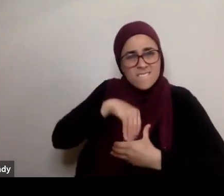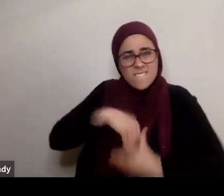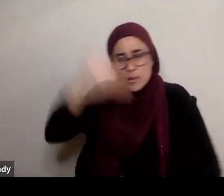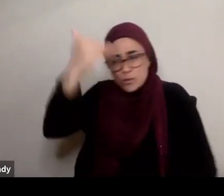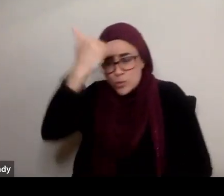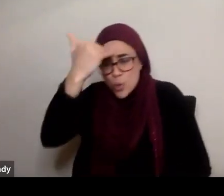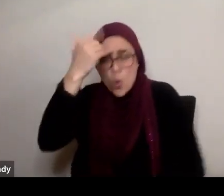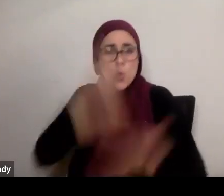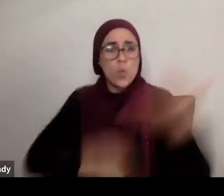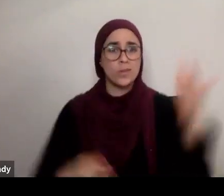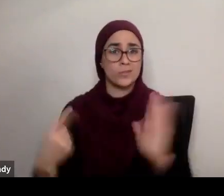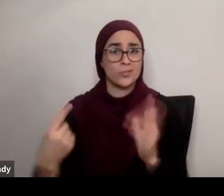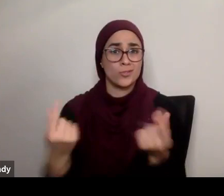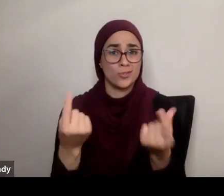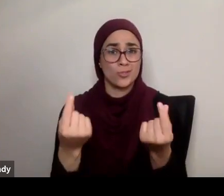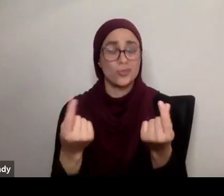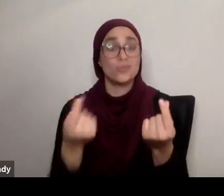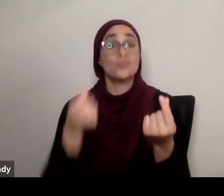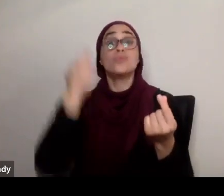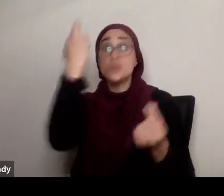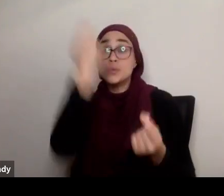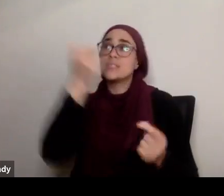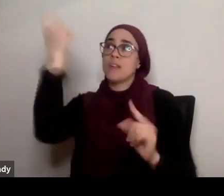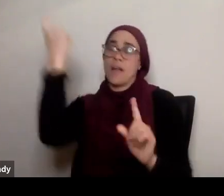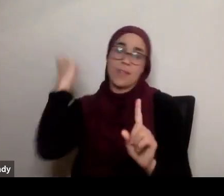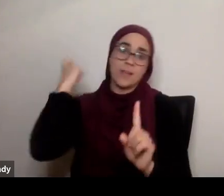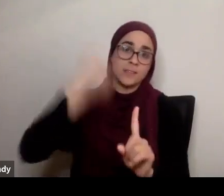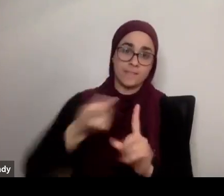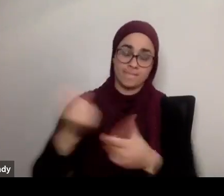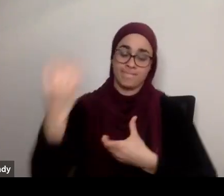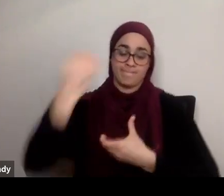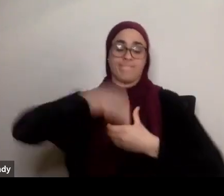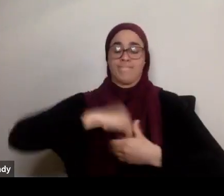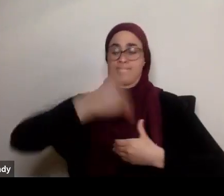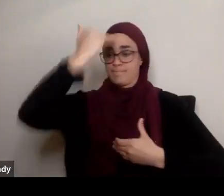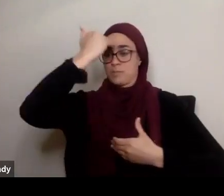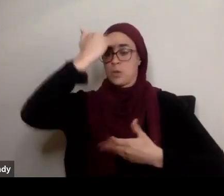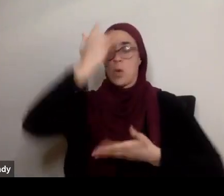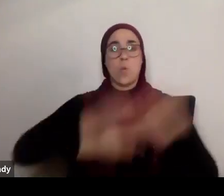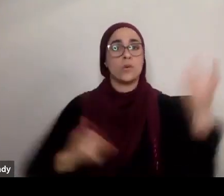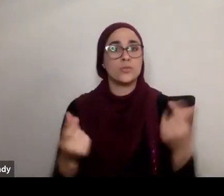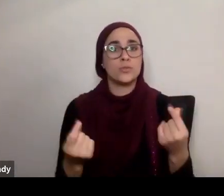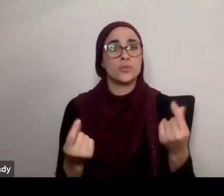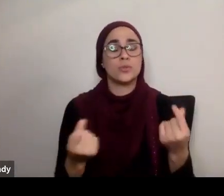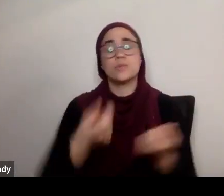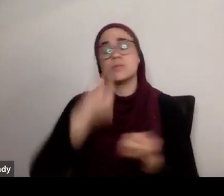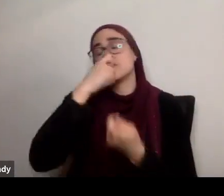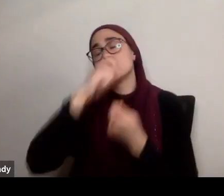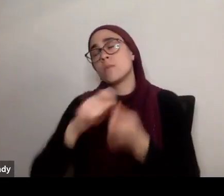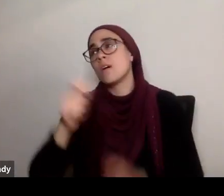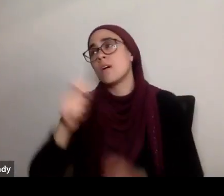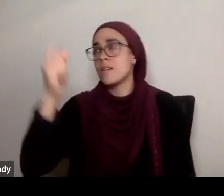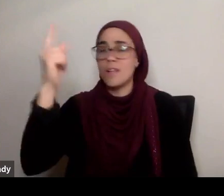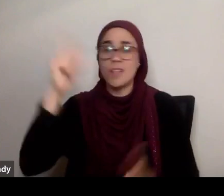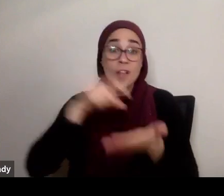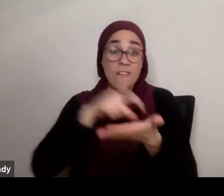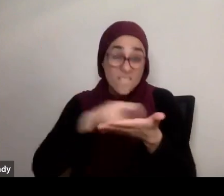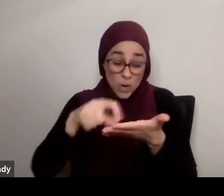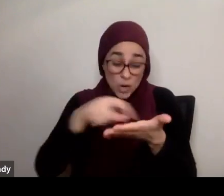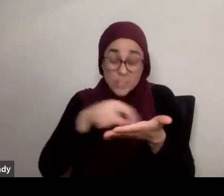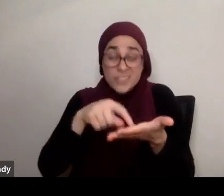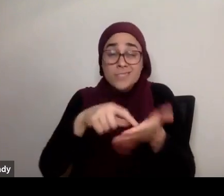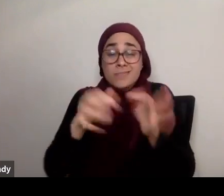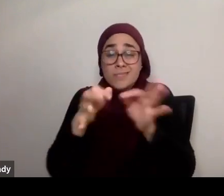to allow every being to achieve its potential. Now, these ayats, subhanahu they're so simple. They're so simple in terms of,